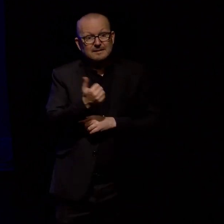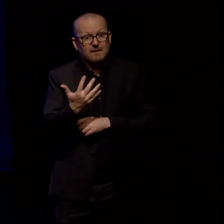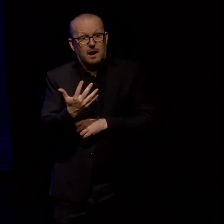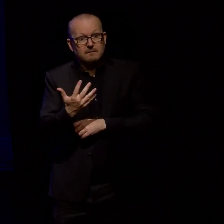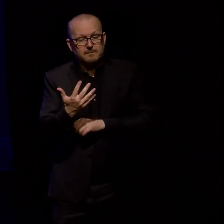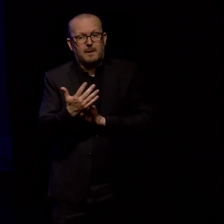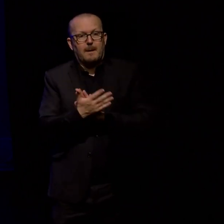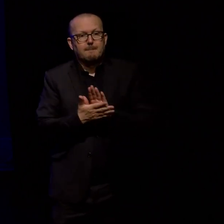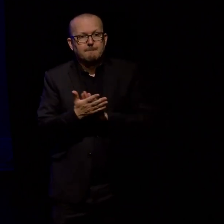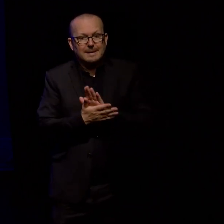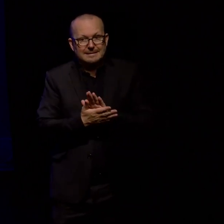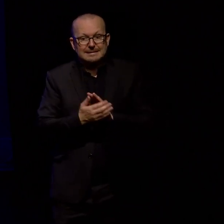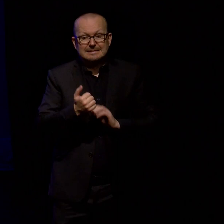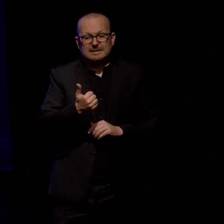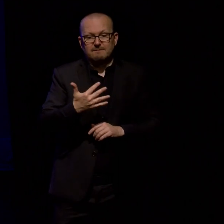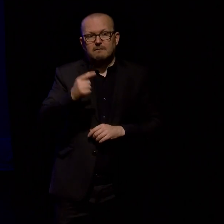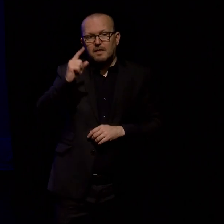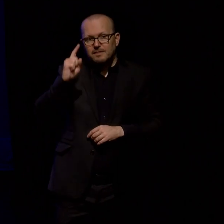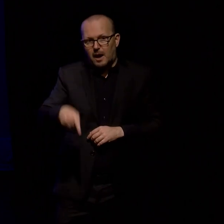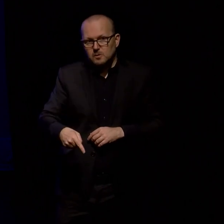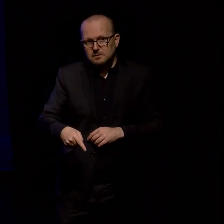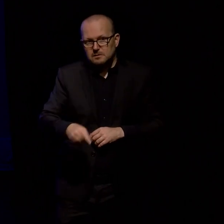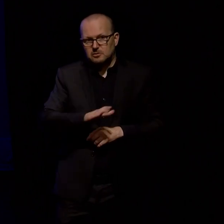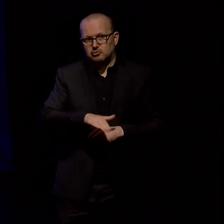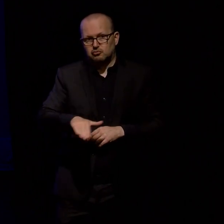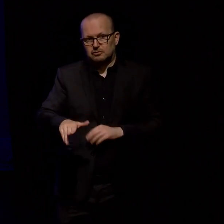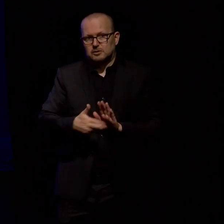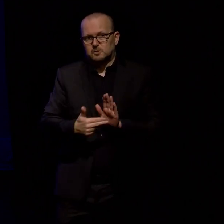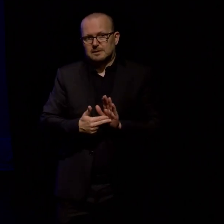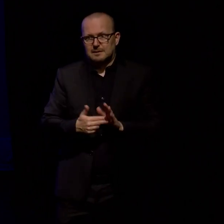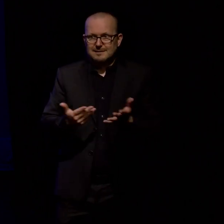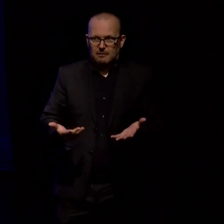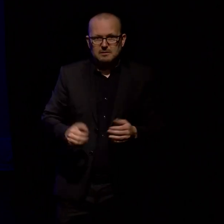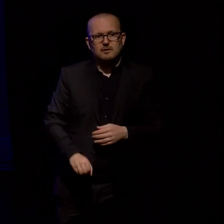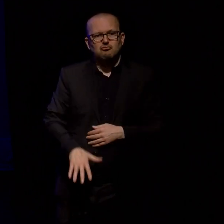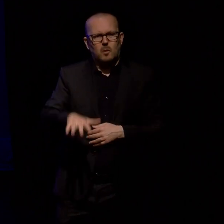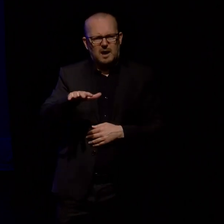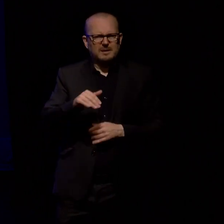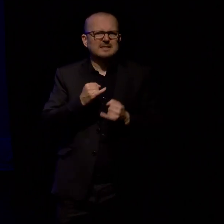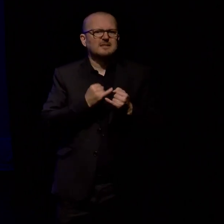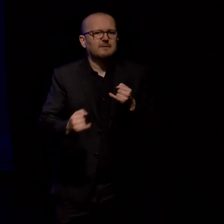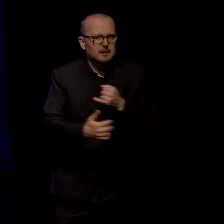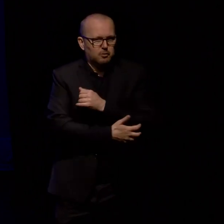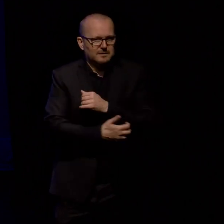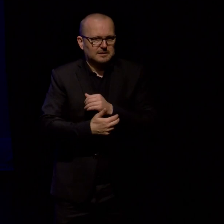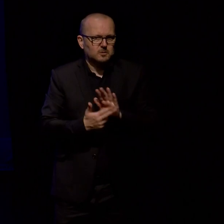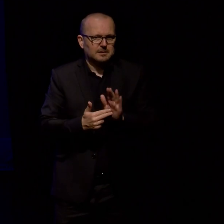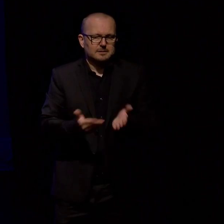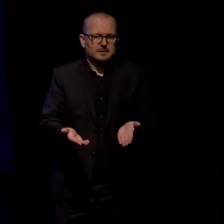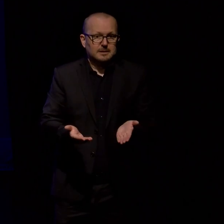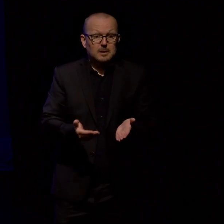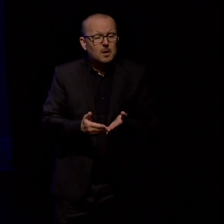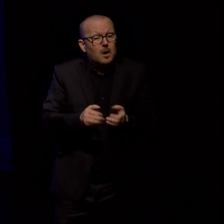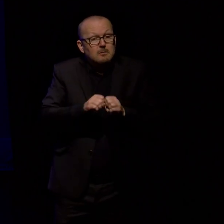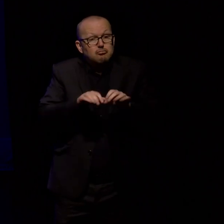estimate is that there are 65,000 children currently growing up in severe poverty within New Zealand. There's no breakdown by